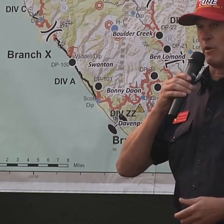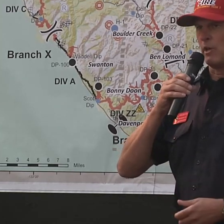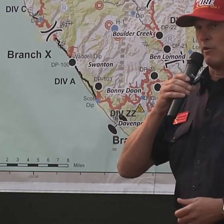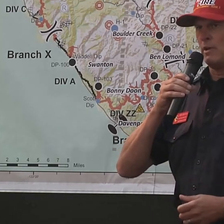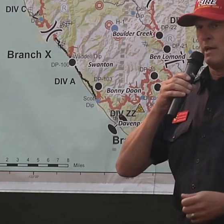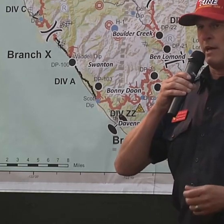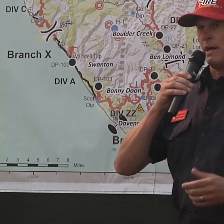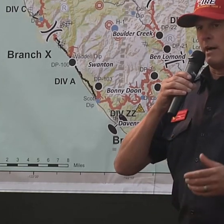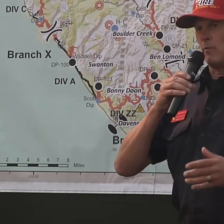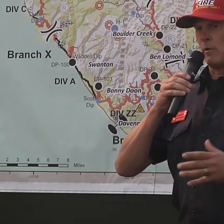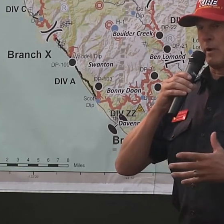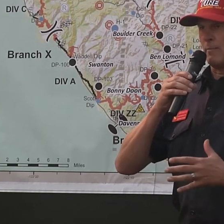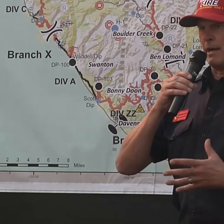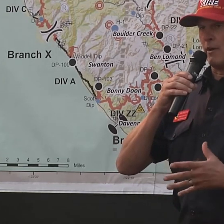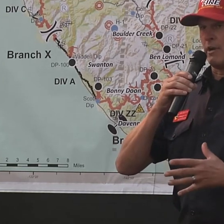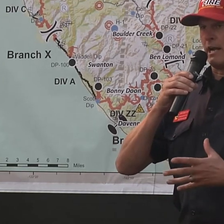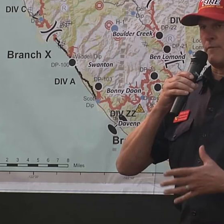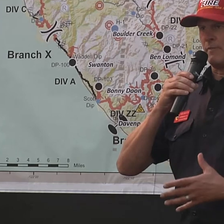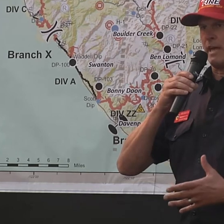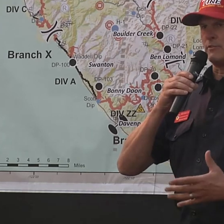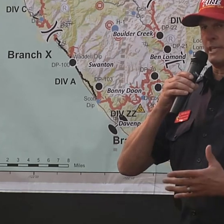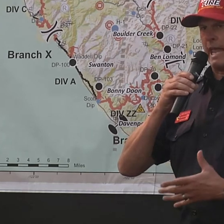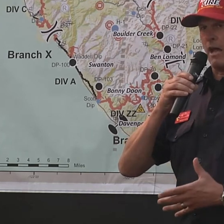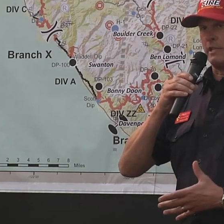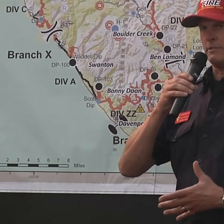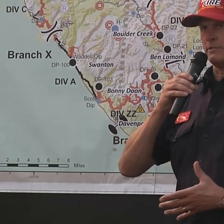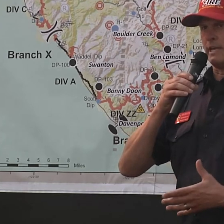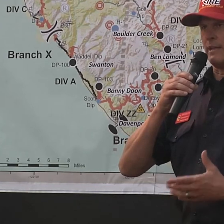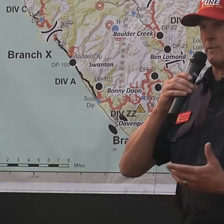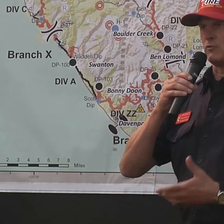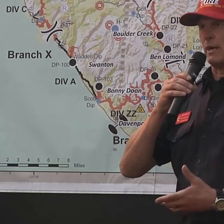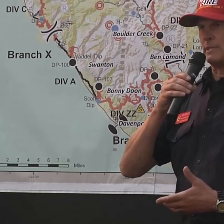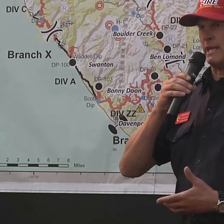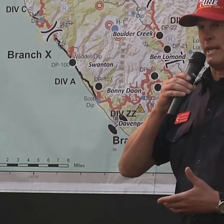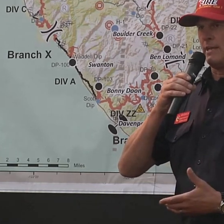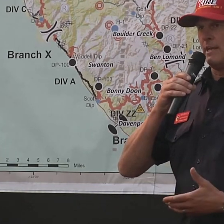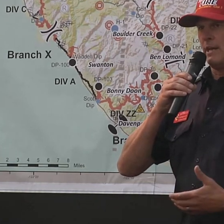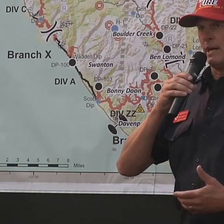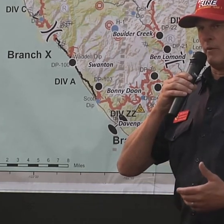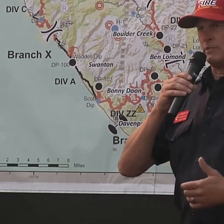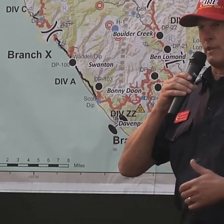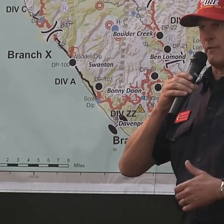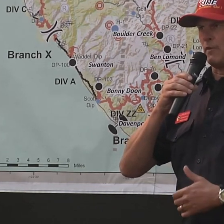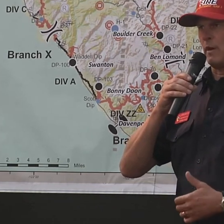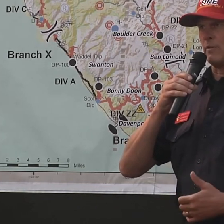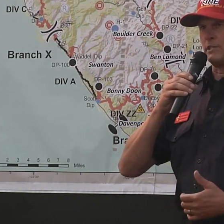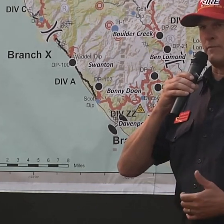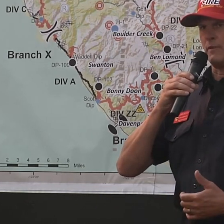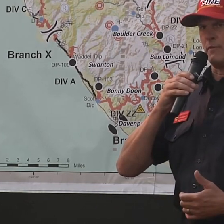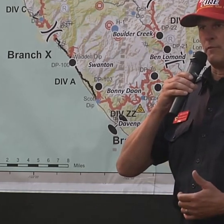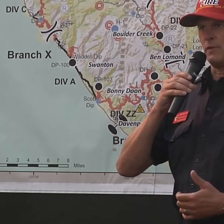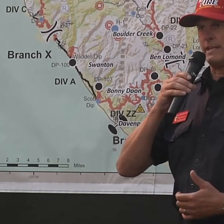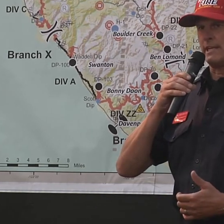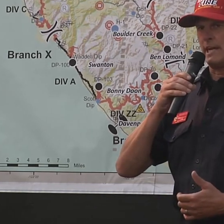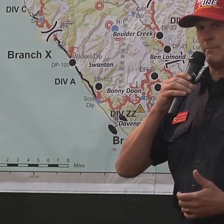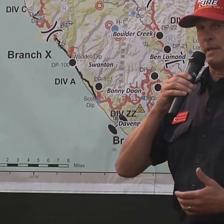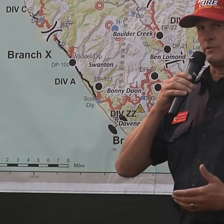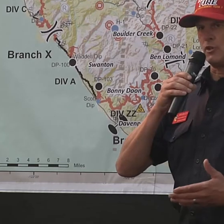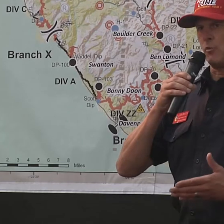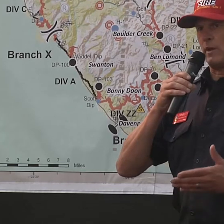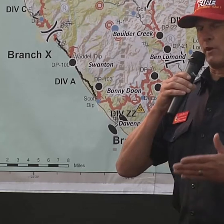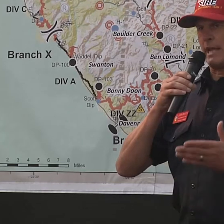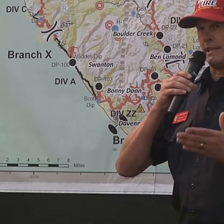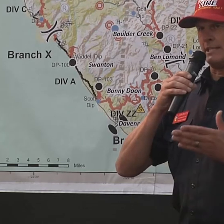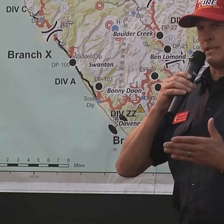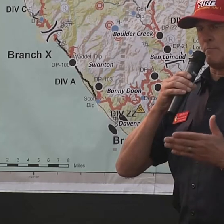about an hour ago. We were at about 195,000 gallons that have been dropped today. We still have a few hours left of flight time.